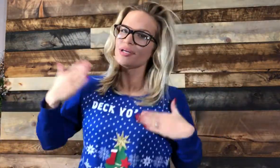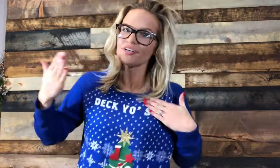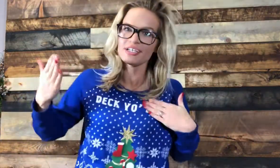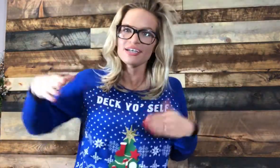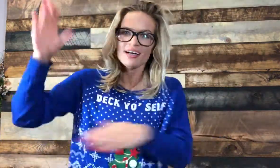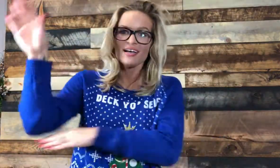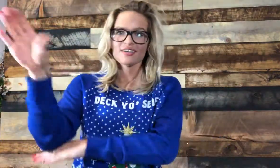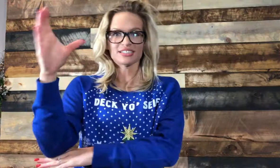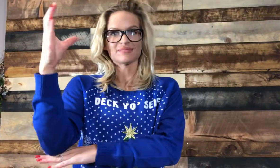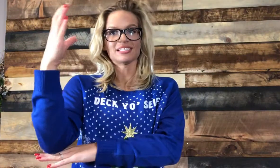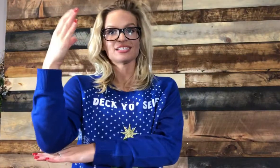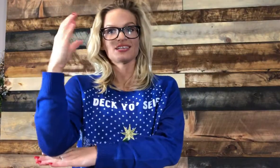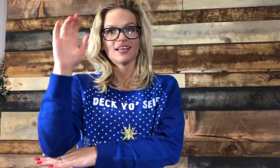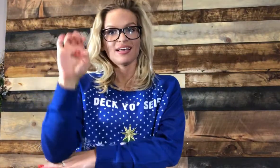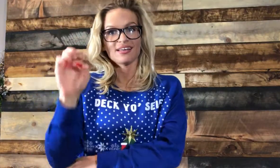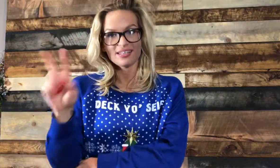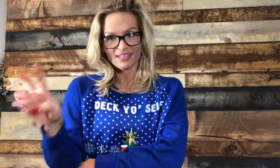merry, merry Christmas Eve.